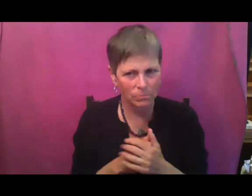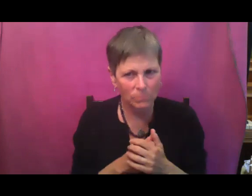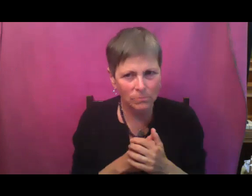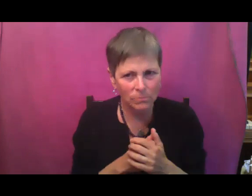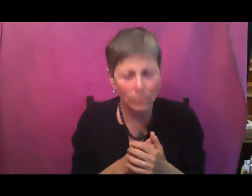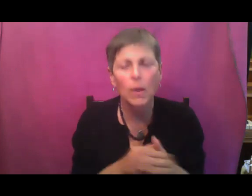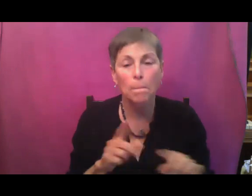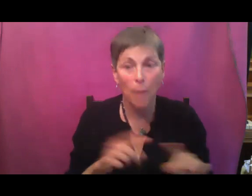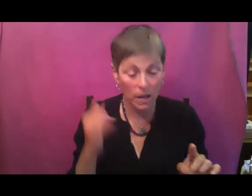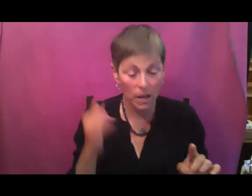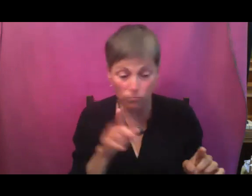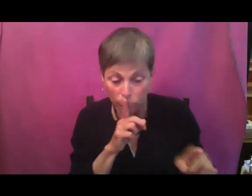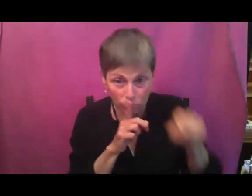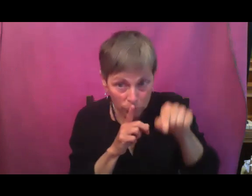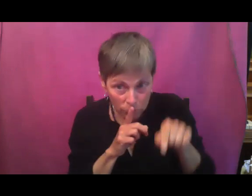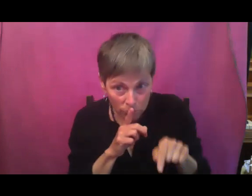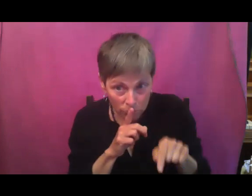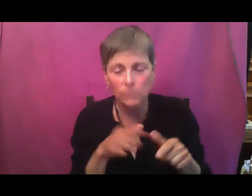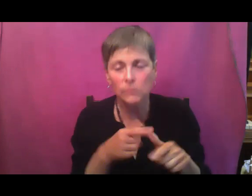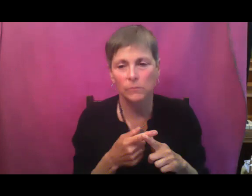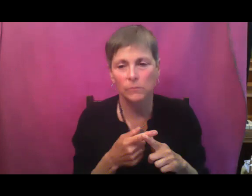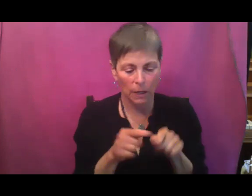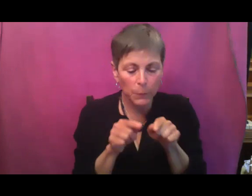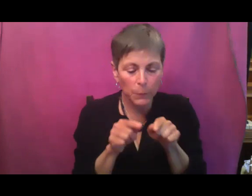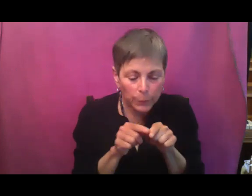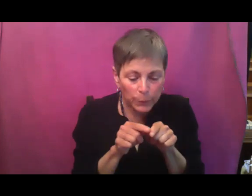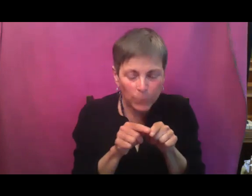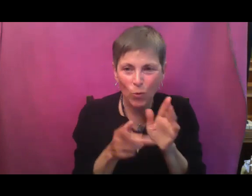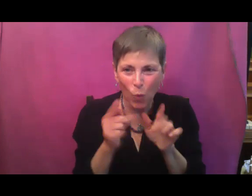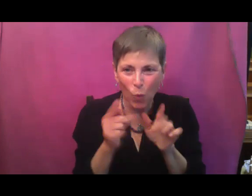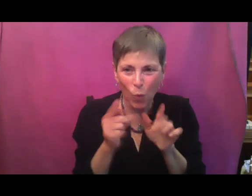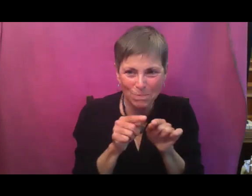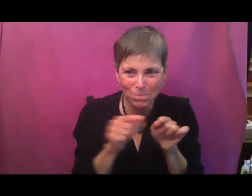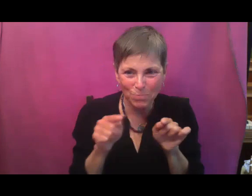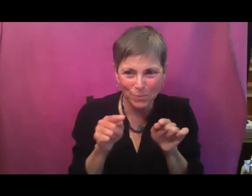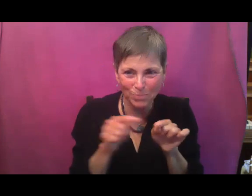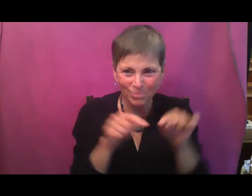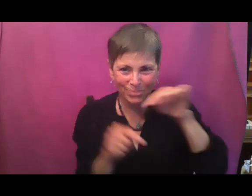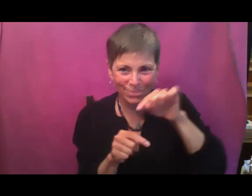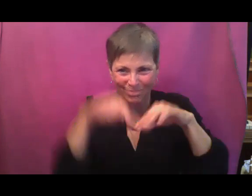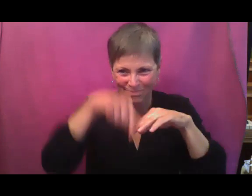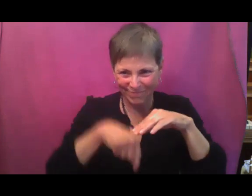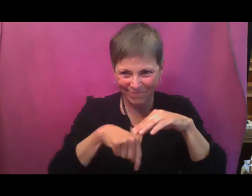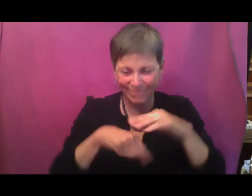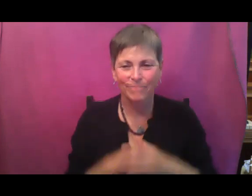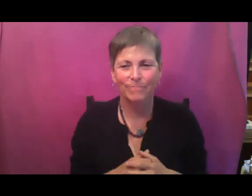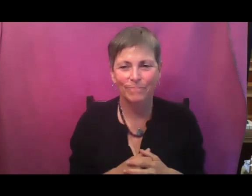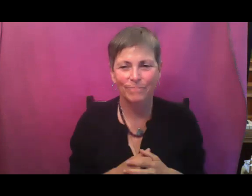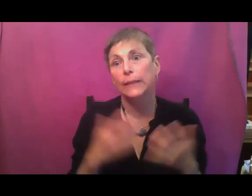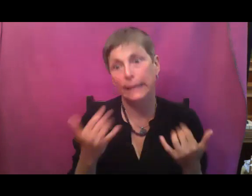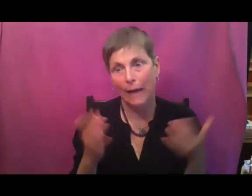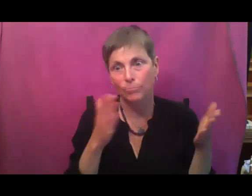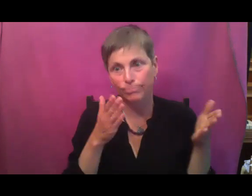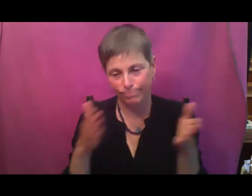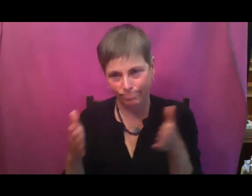them twice the depth is perfect. And now let's talk about transplanting. Because although direct sowing is the